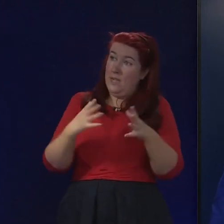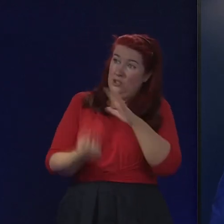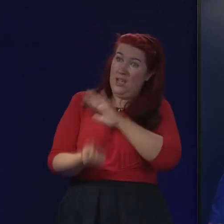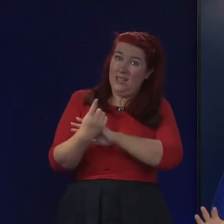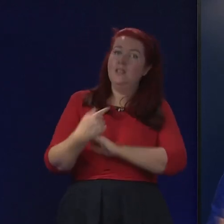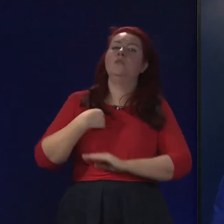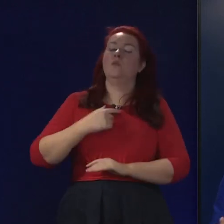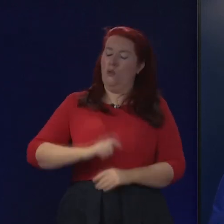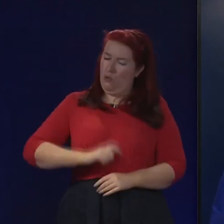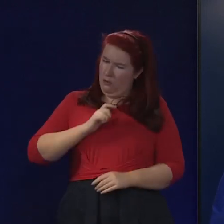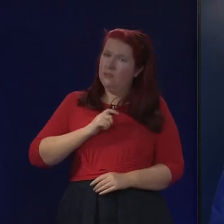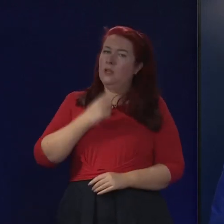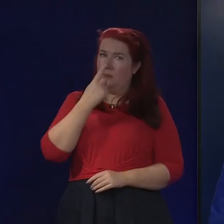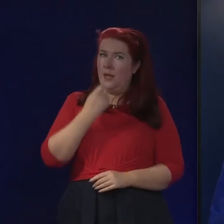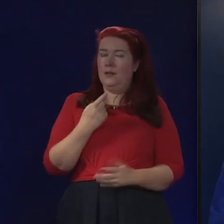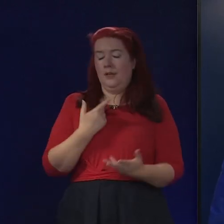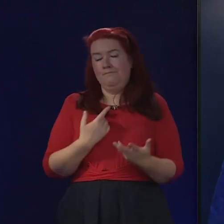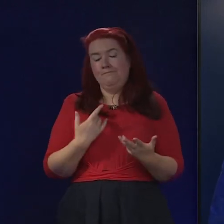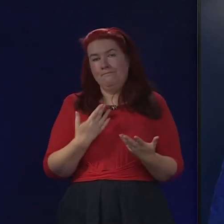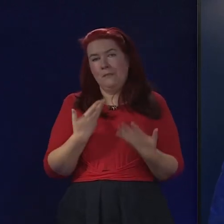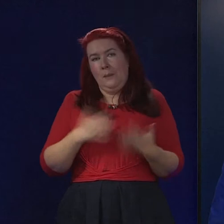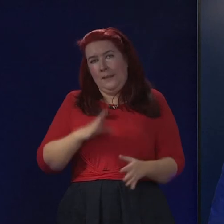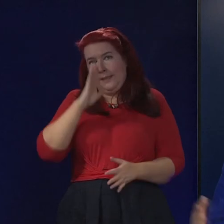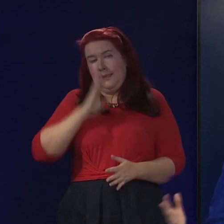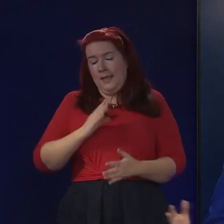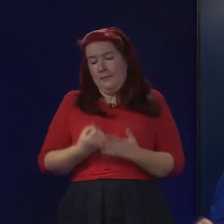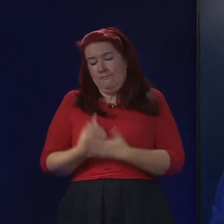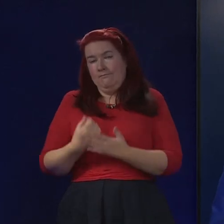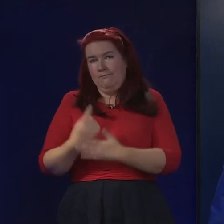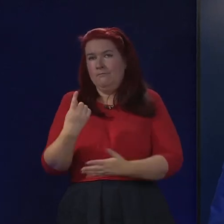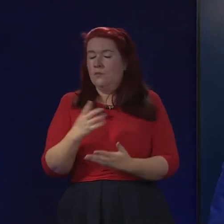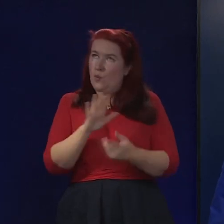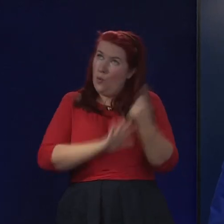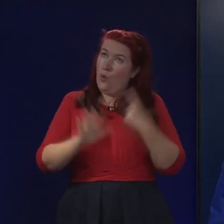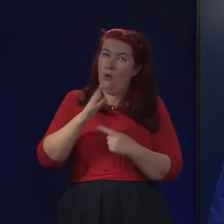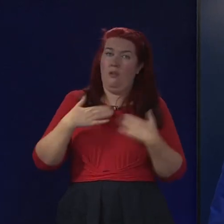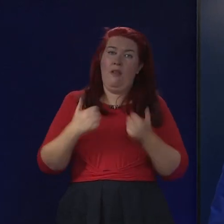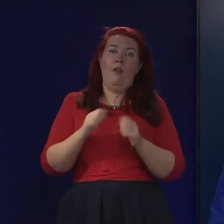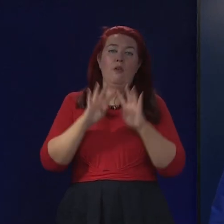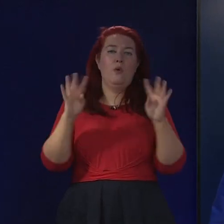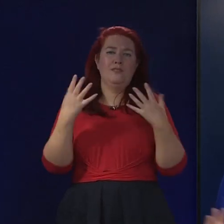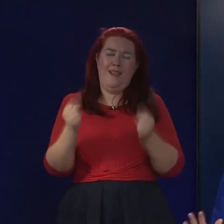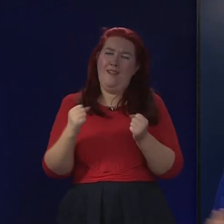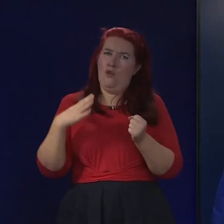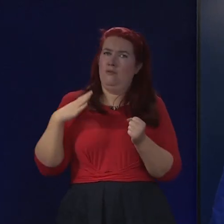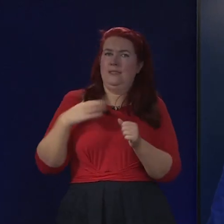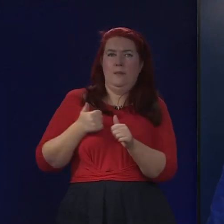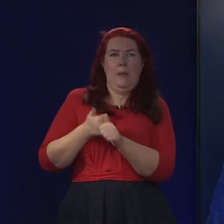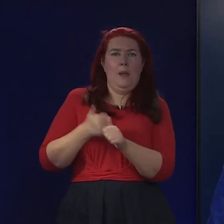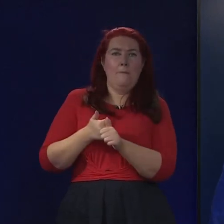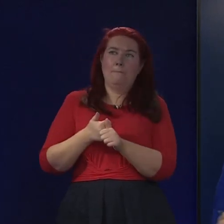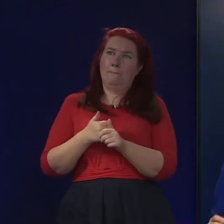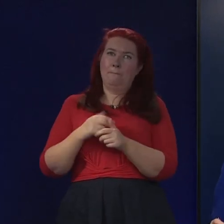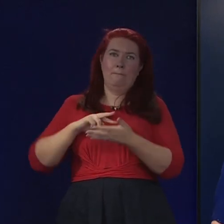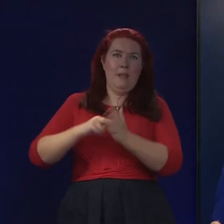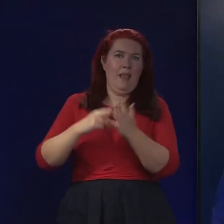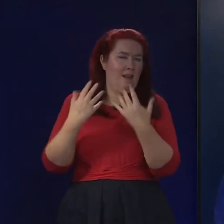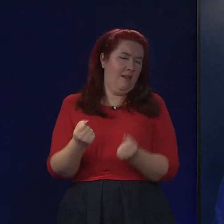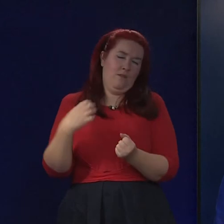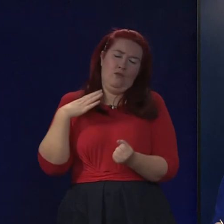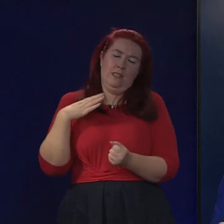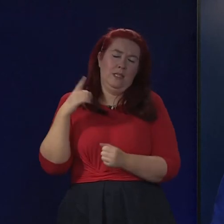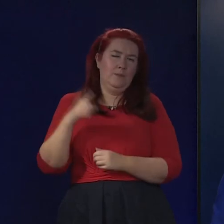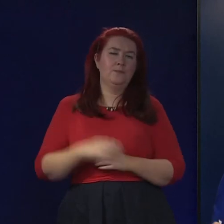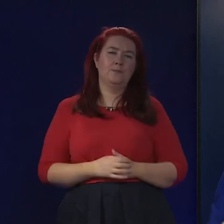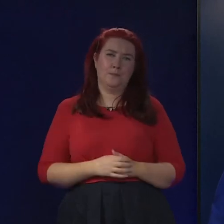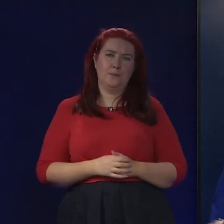demonstrated on the sad occasions when we have major incidents. All health boards will have contingency plans in place for a variety of eventualities.